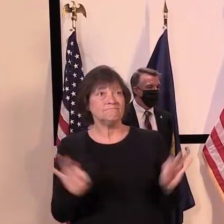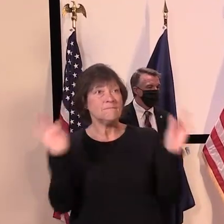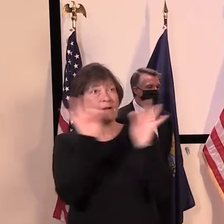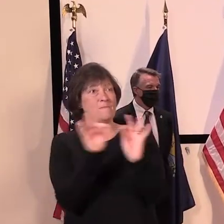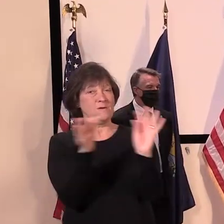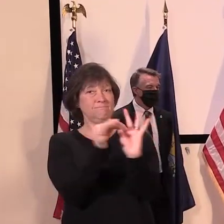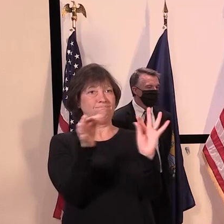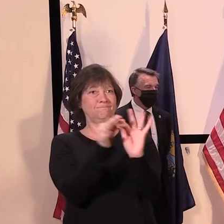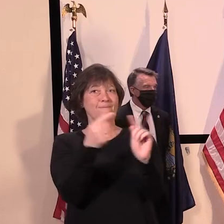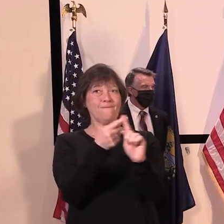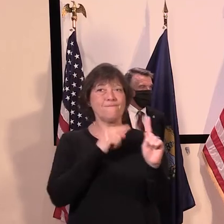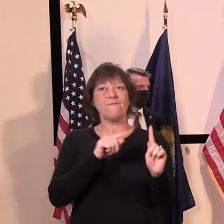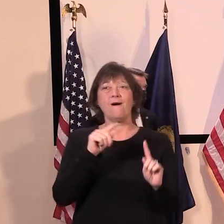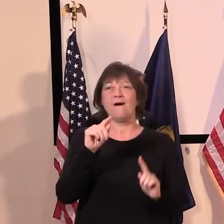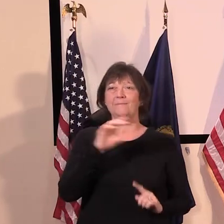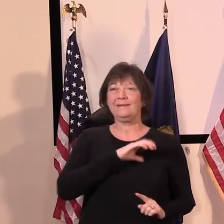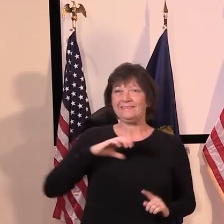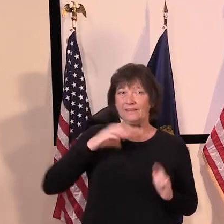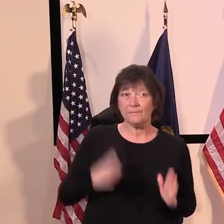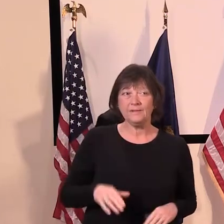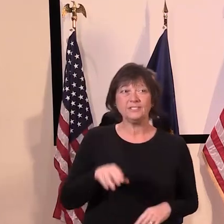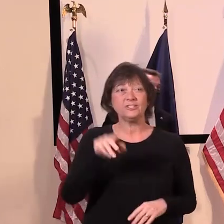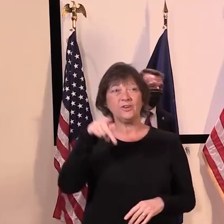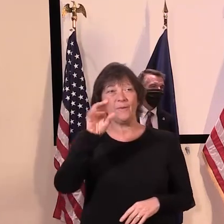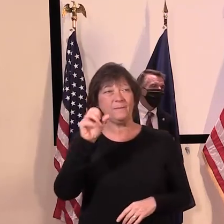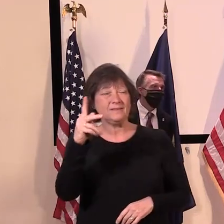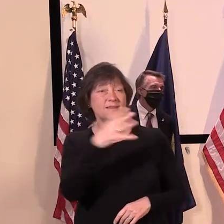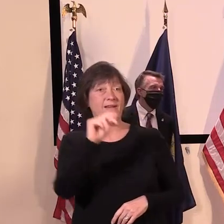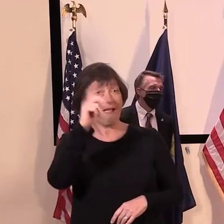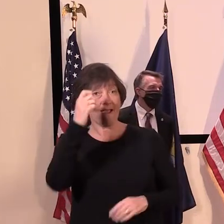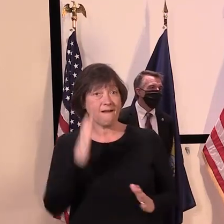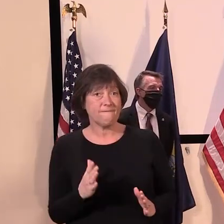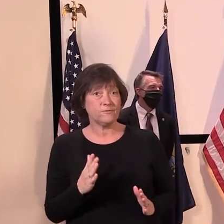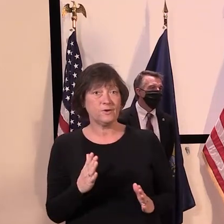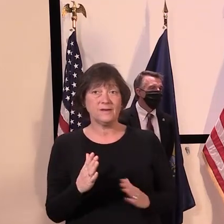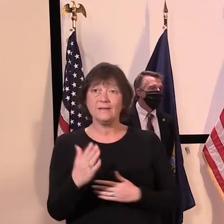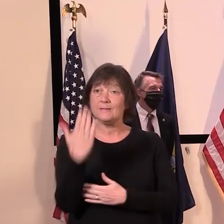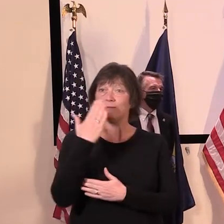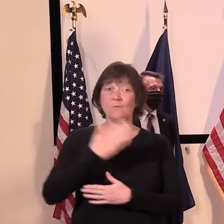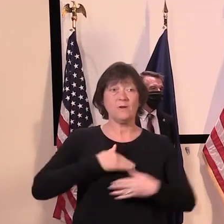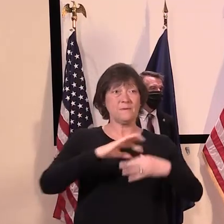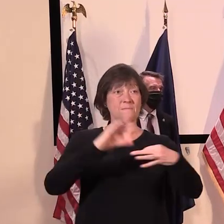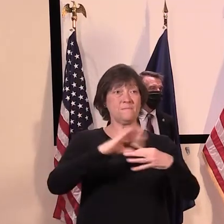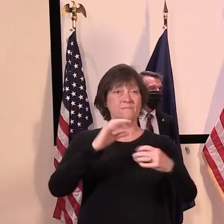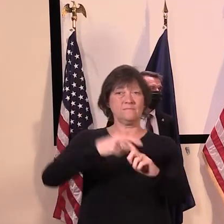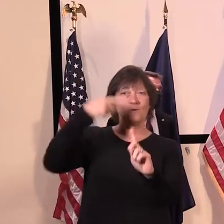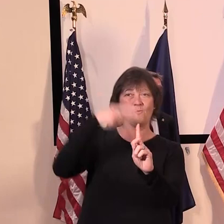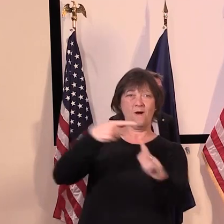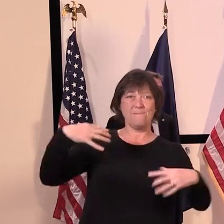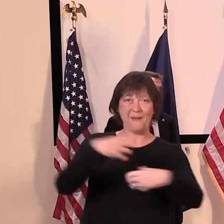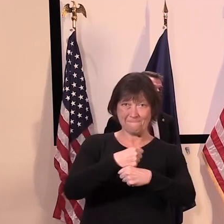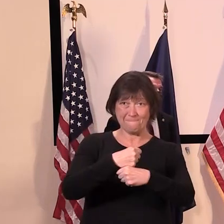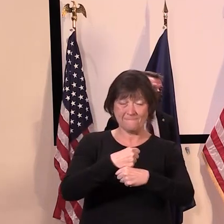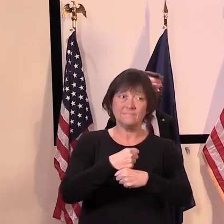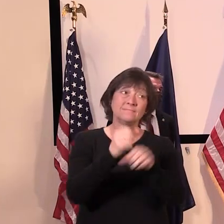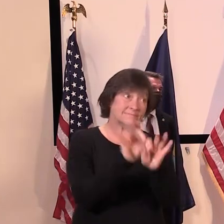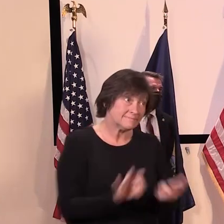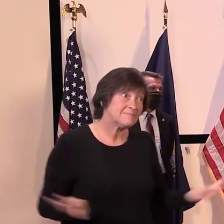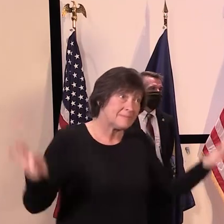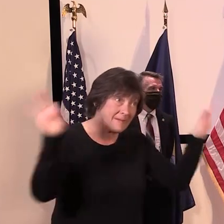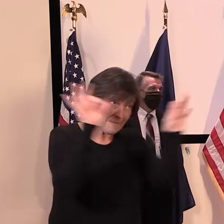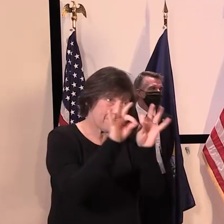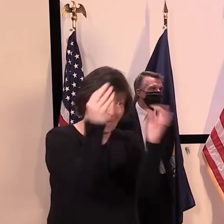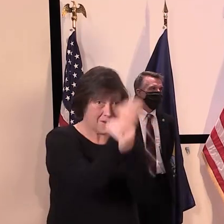Pichak and the Governor, so I'm going to limit my remarks today to one public health message, and it's an important one.